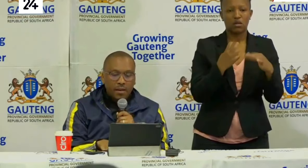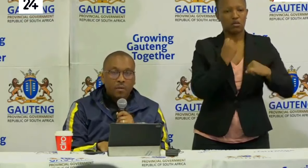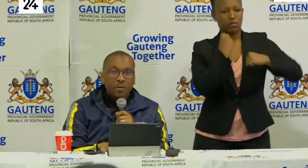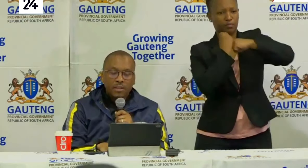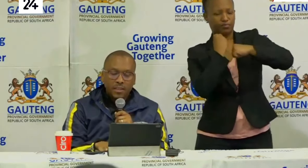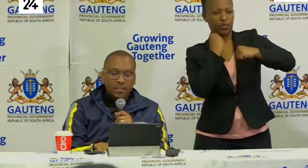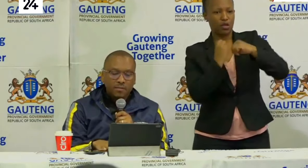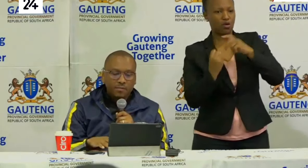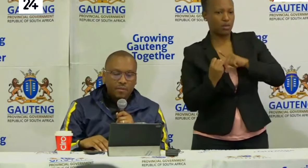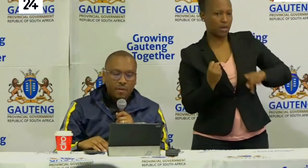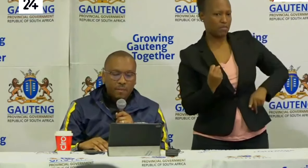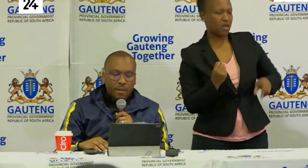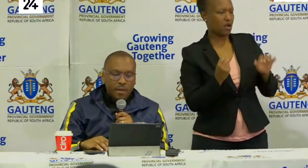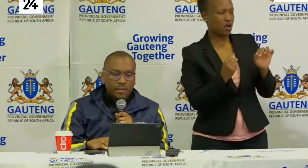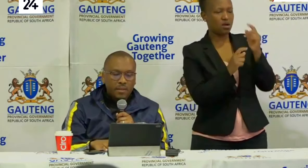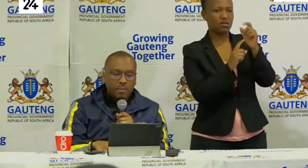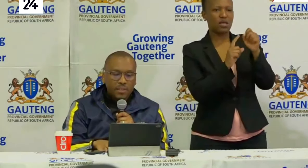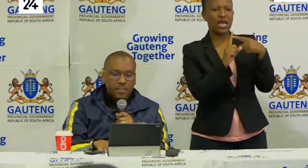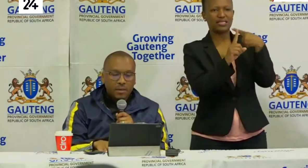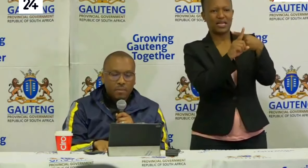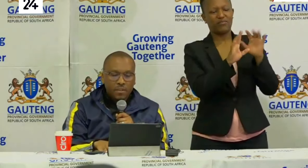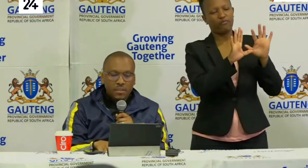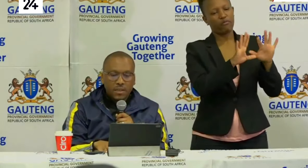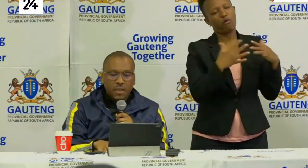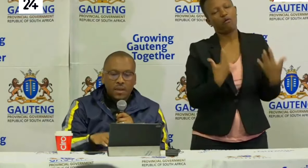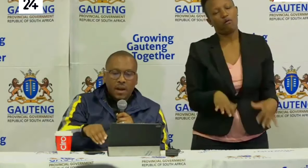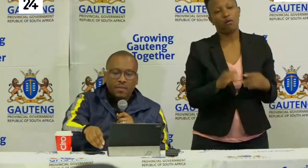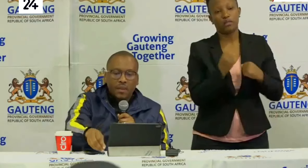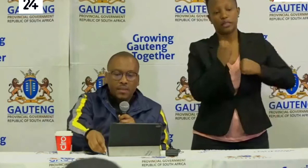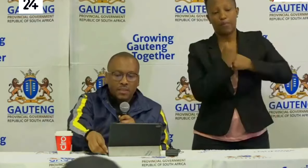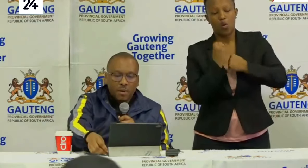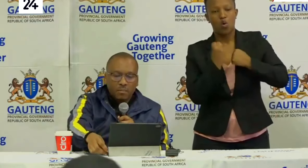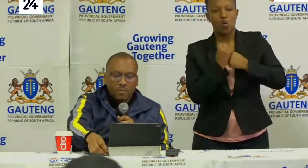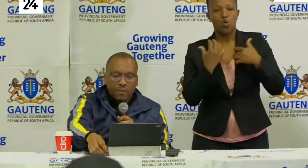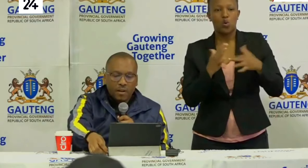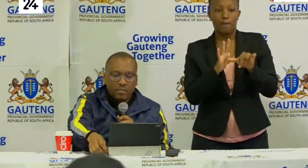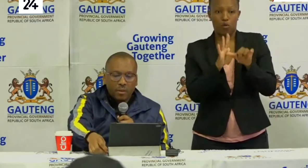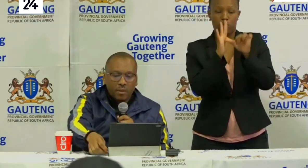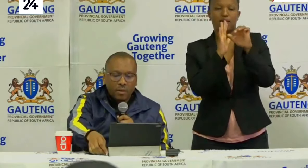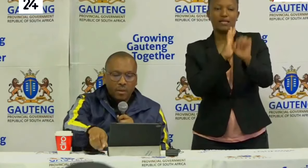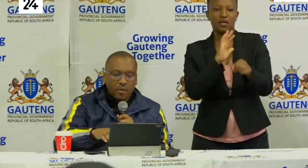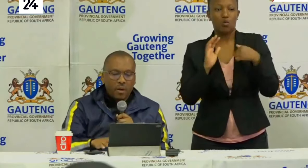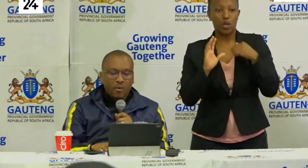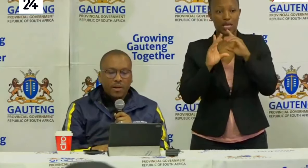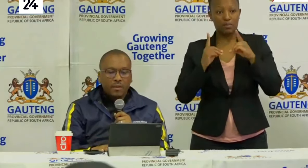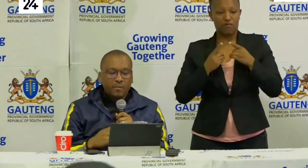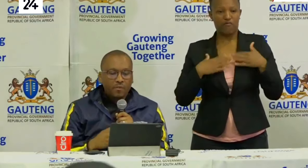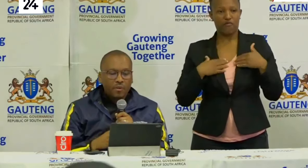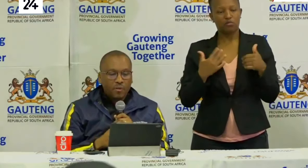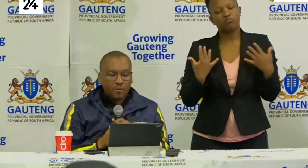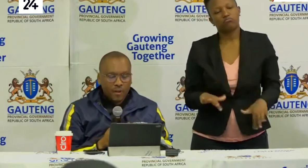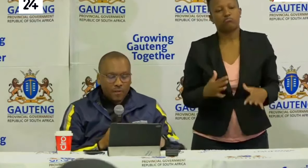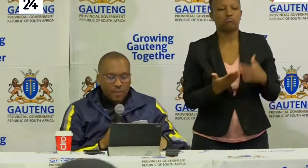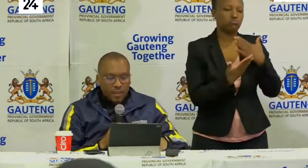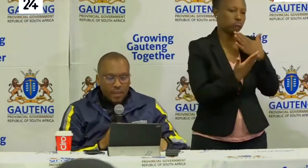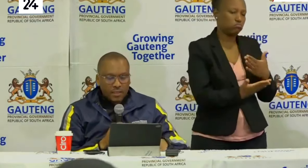and the whole executive. It's an important support. I think as a department of health we were quite grateful